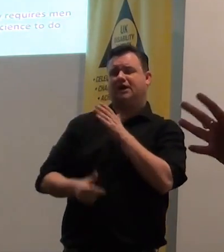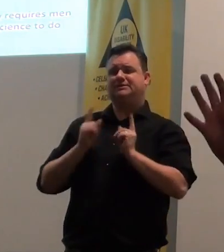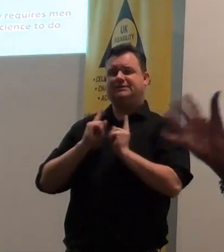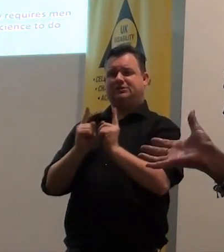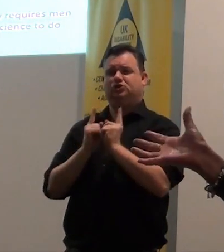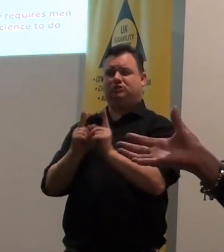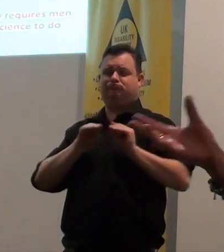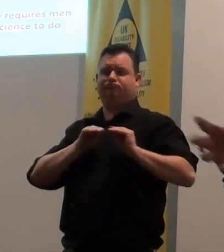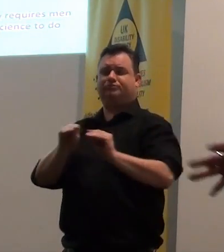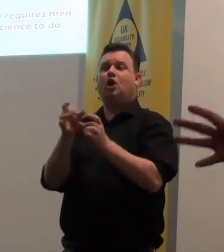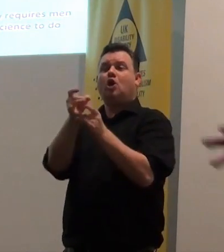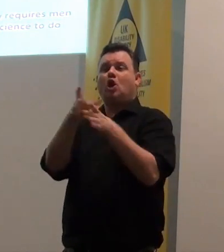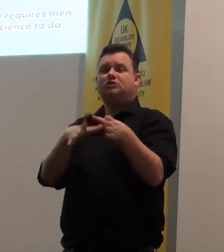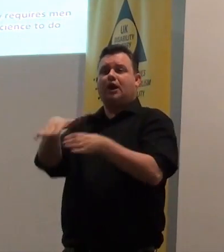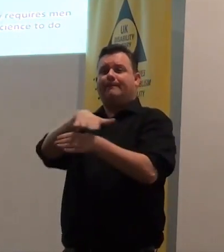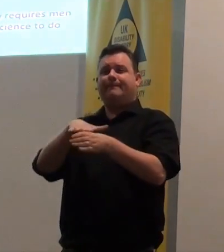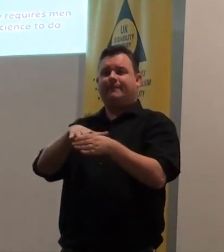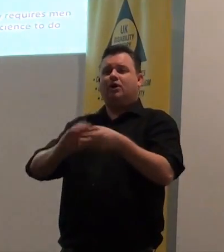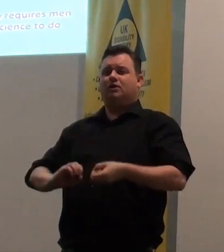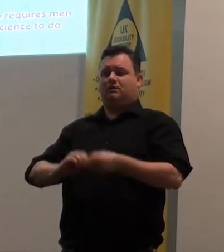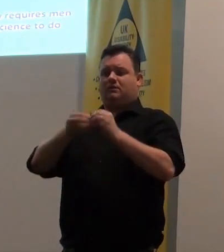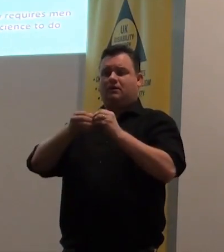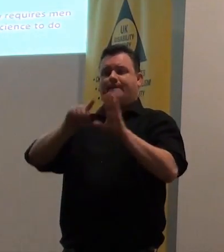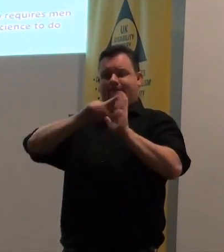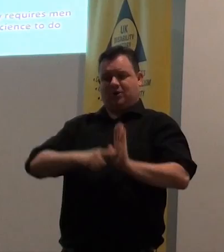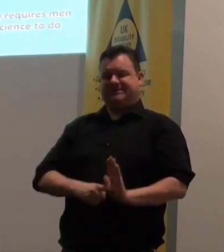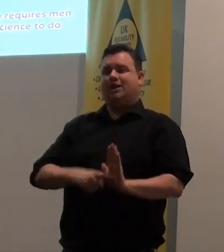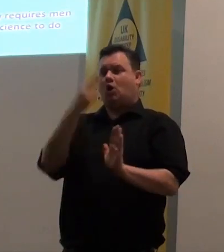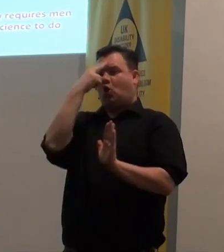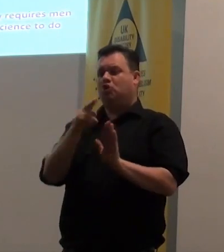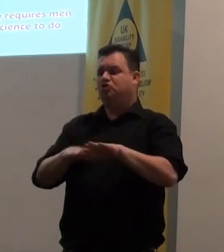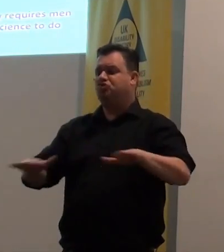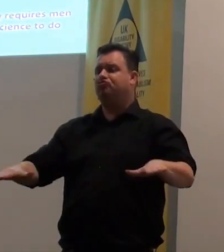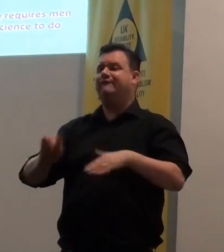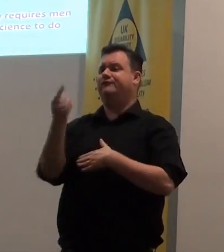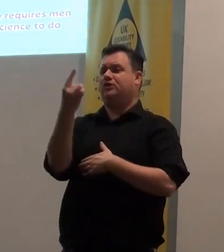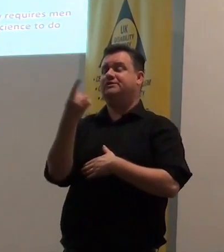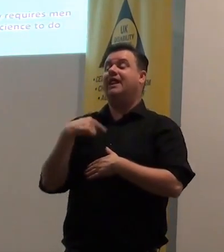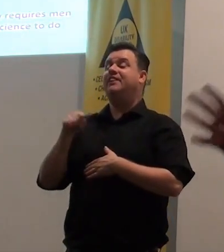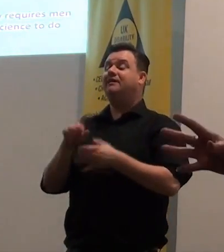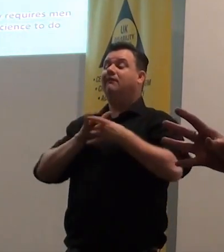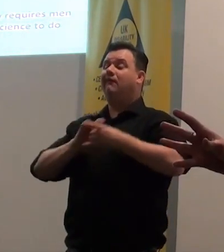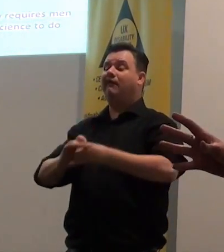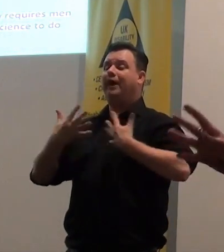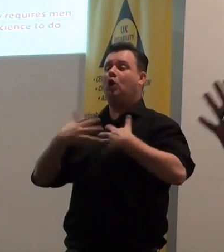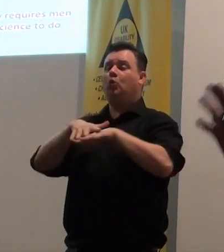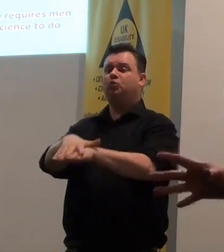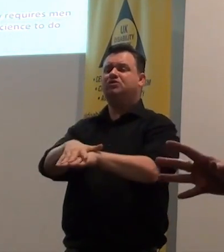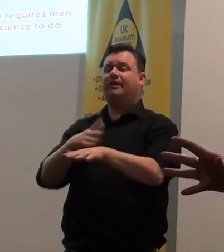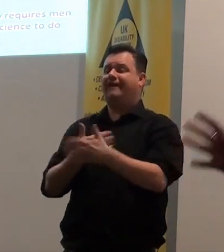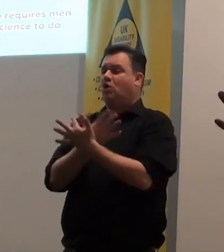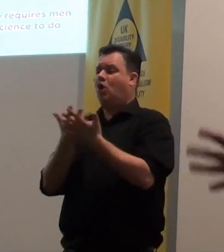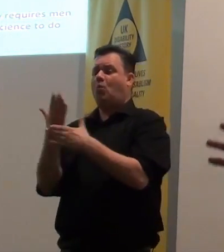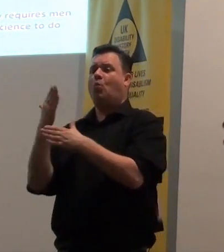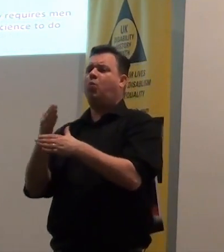Nottinghamshire introduced a policy called Children First, which was around inclusion. And they did huge amounts of work,